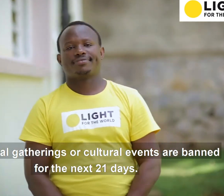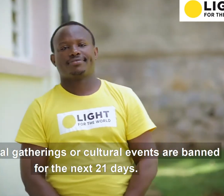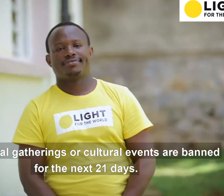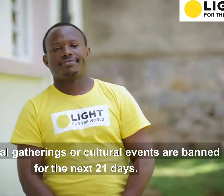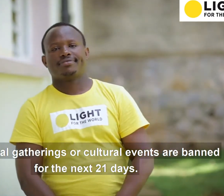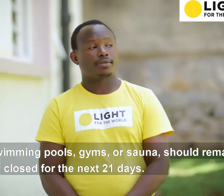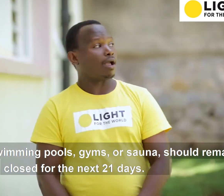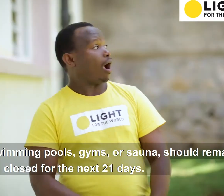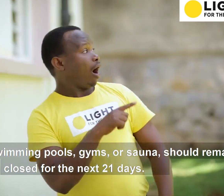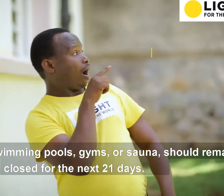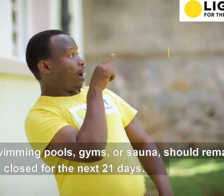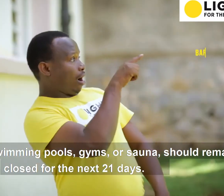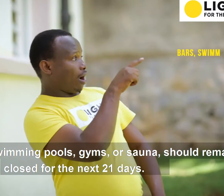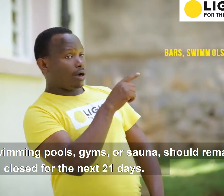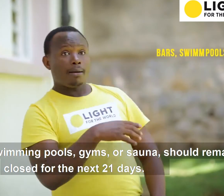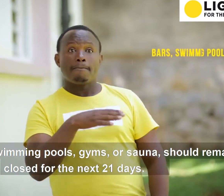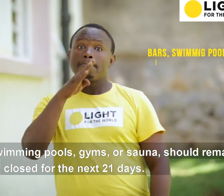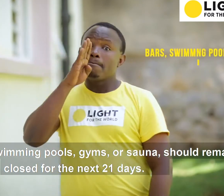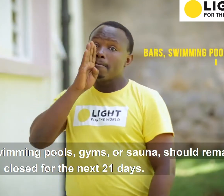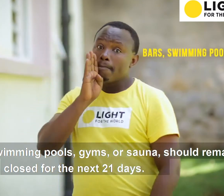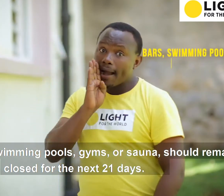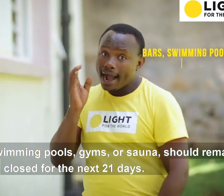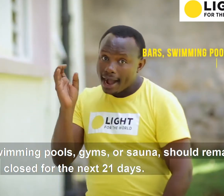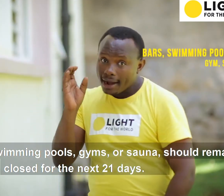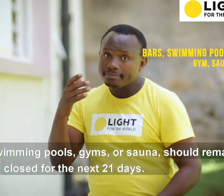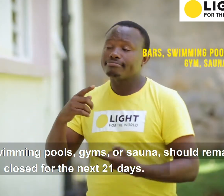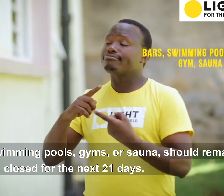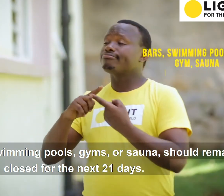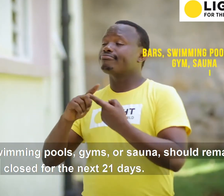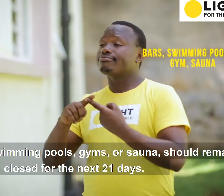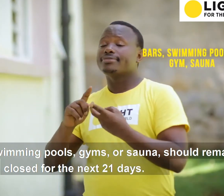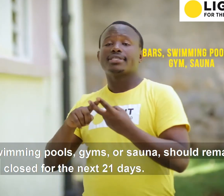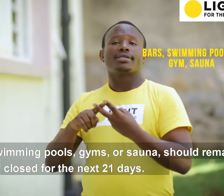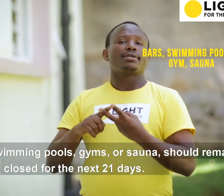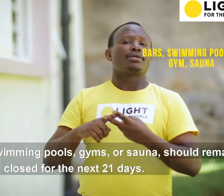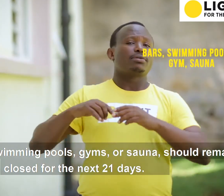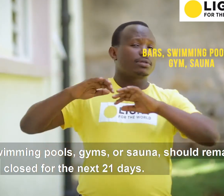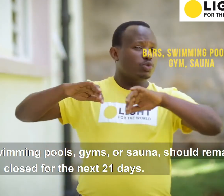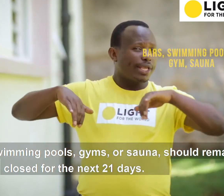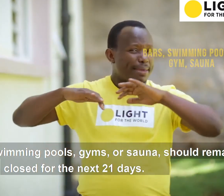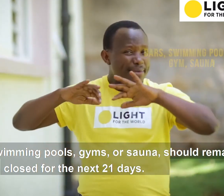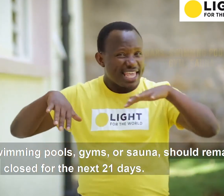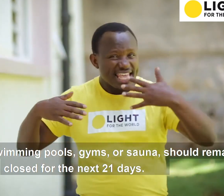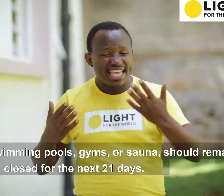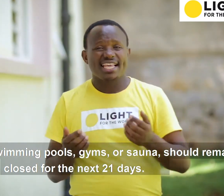Bars, swimming pools, gyms or saunas should remain closed for the next 21 days.